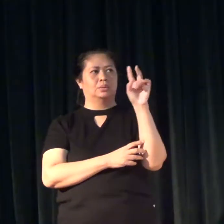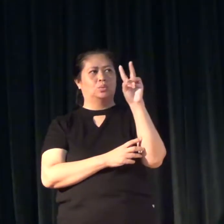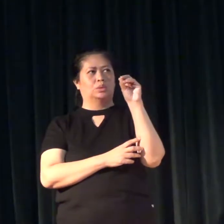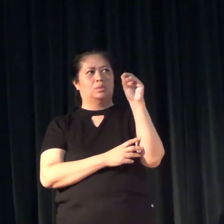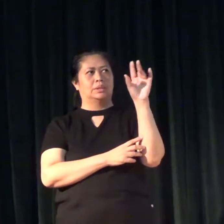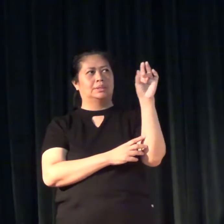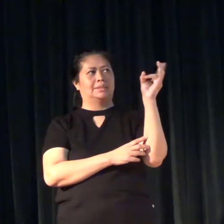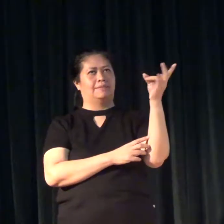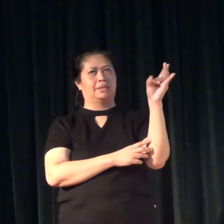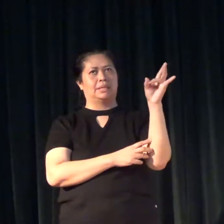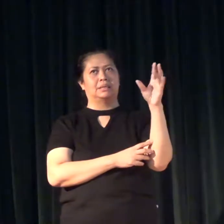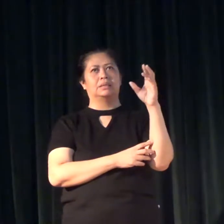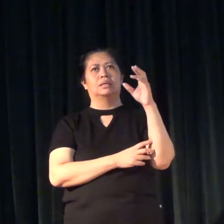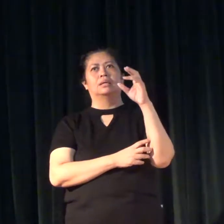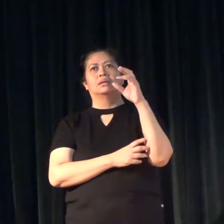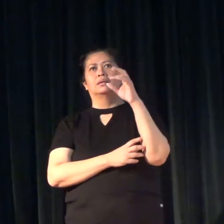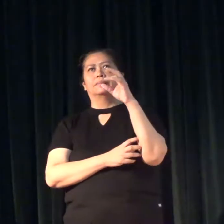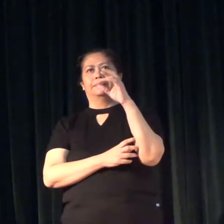2017,